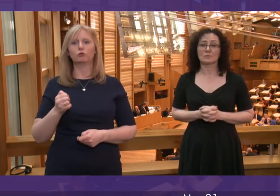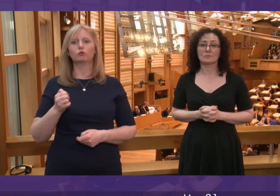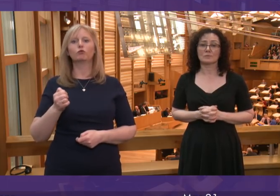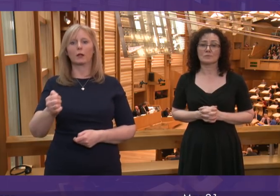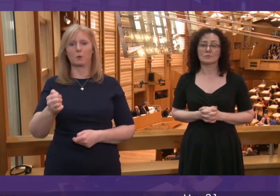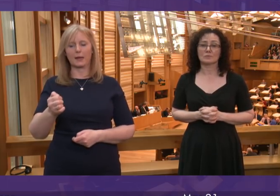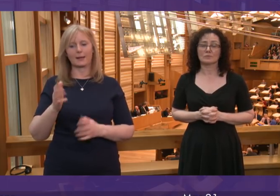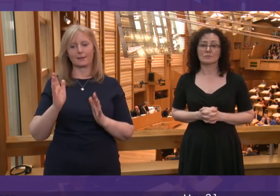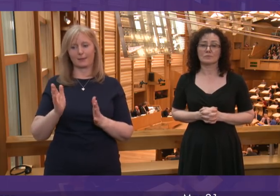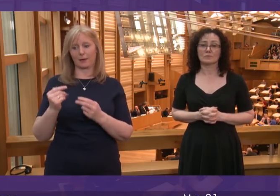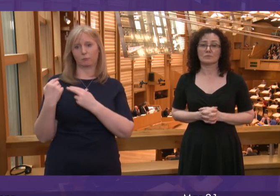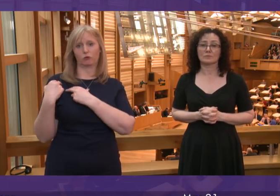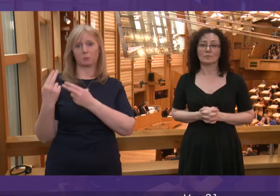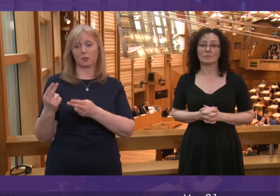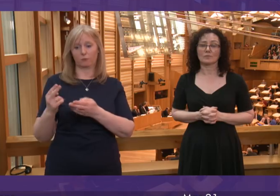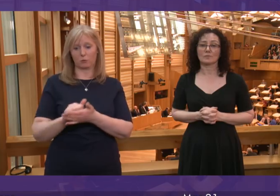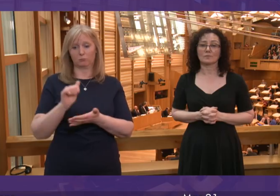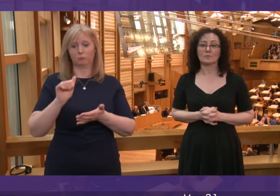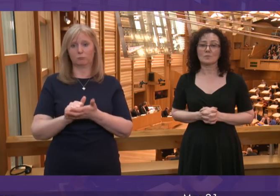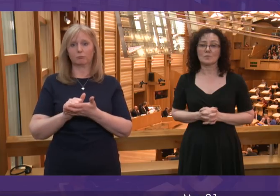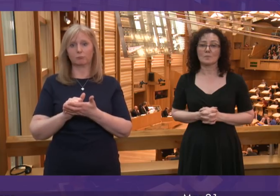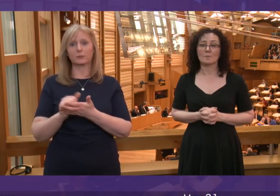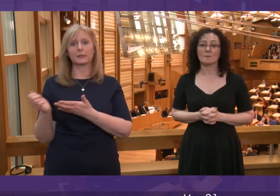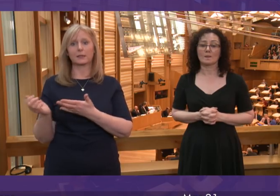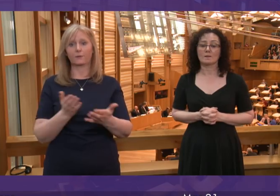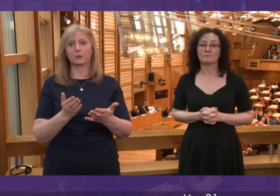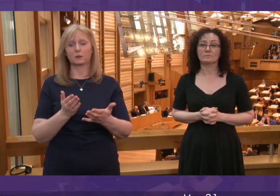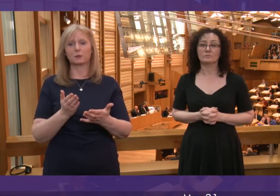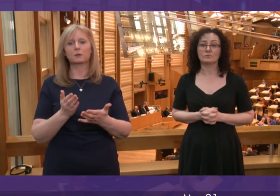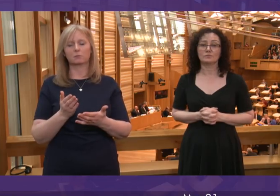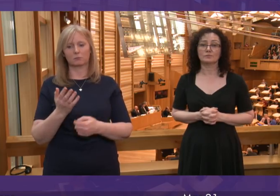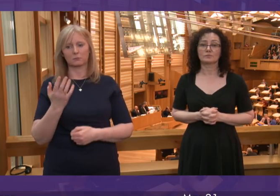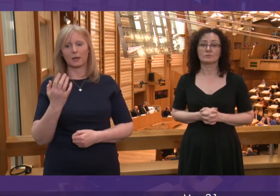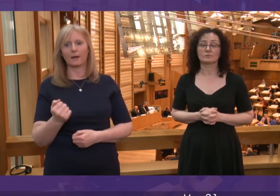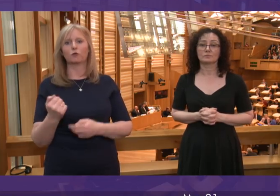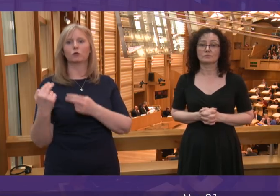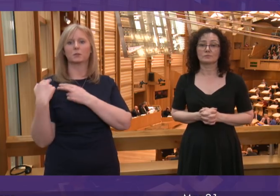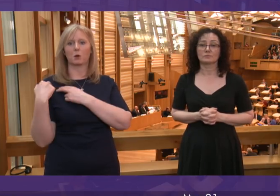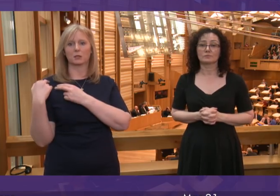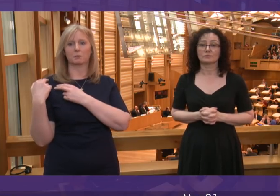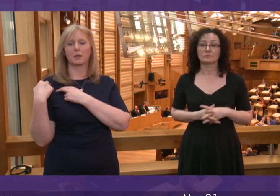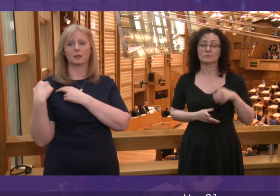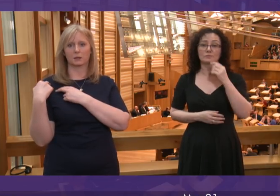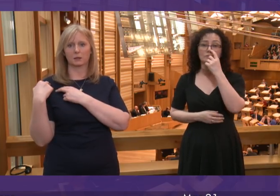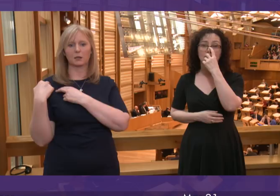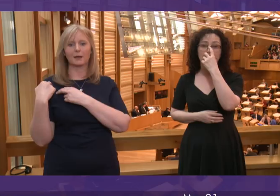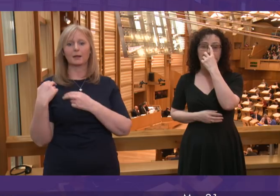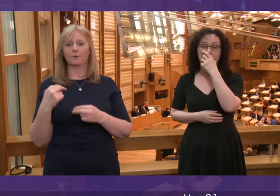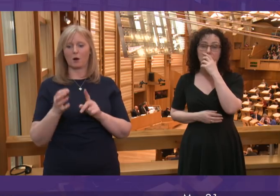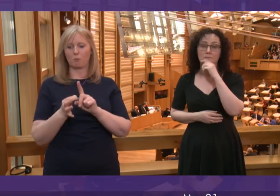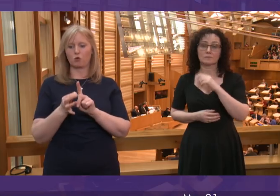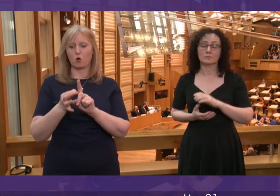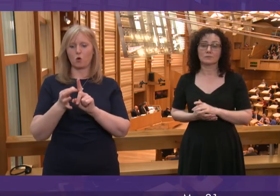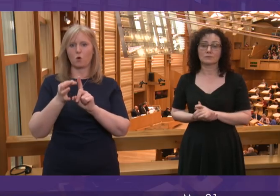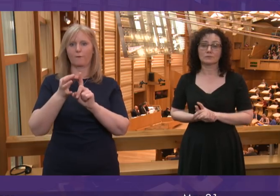get it right. And they have a responsibility to do so. And they have a responsibility to begin delivering the improvements